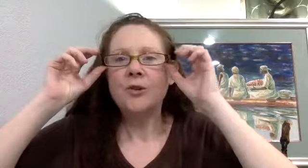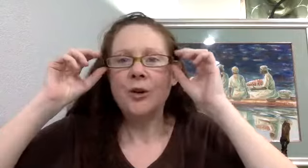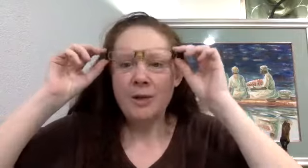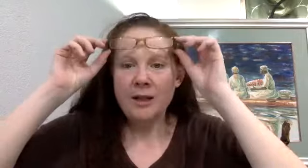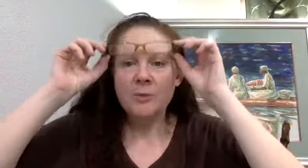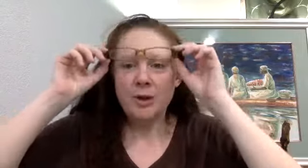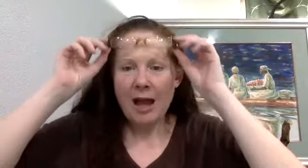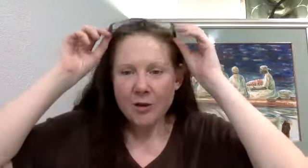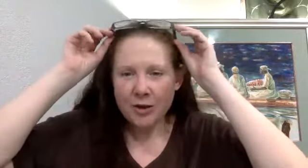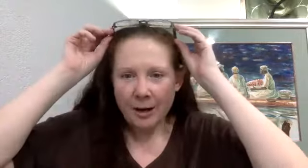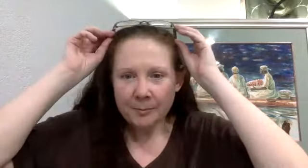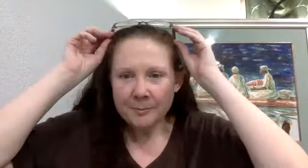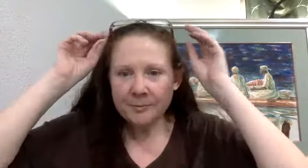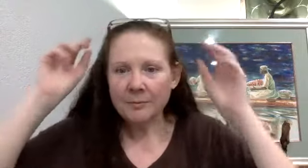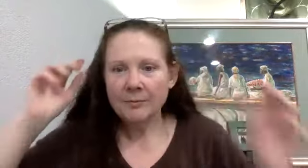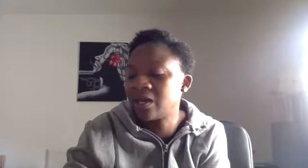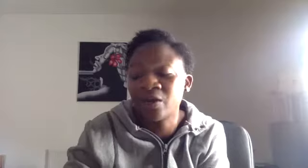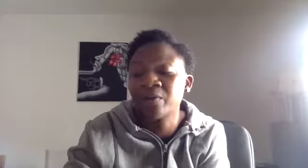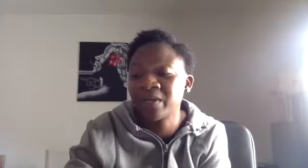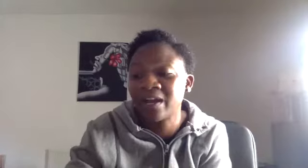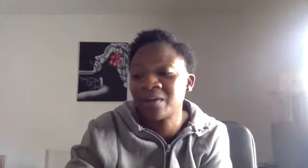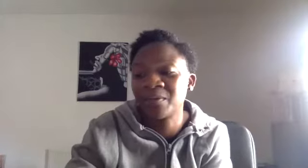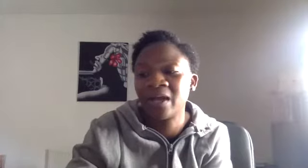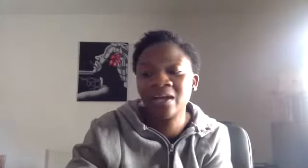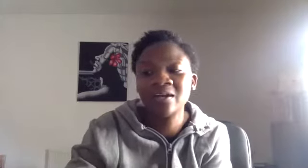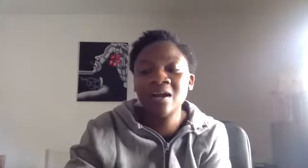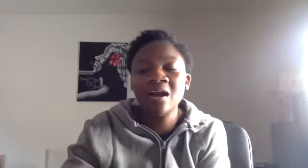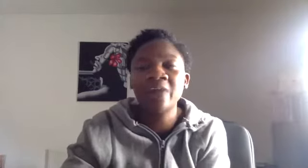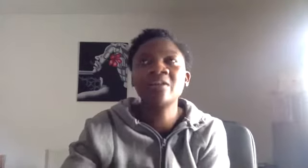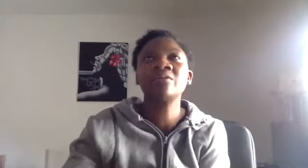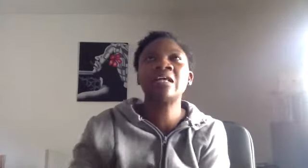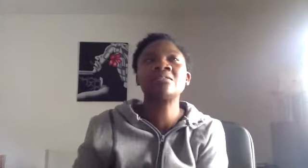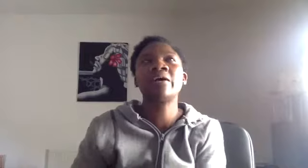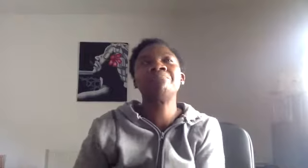30 minutes, but how's your time? Yeah, no, I'm okay. I'm okay. I think there's, um,